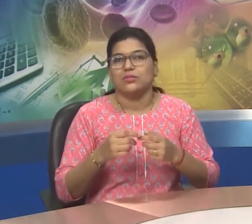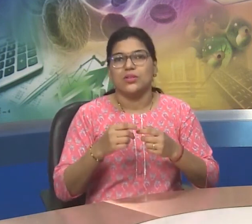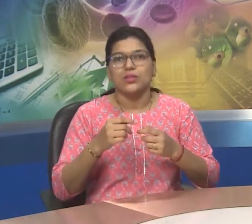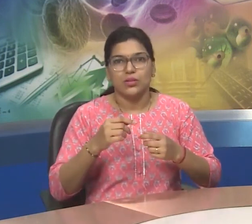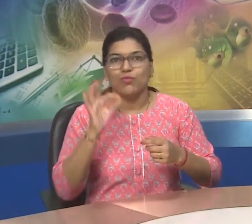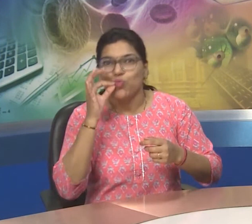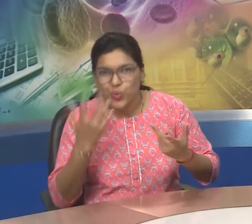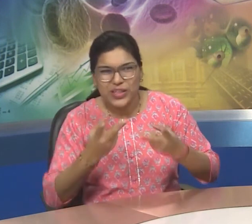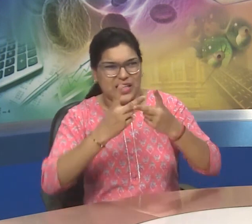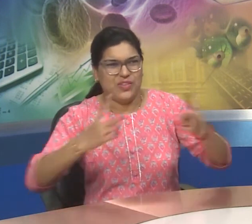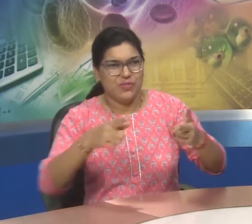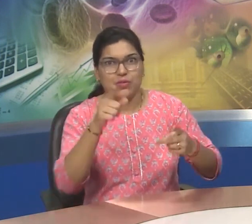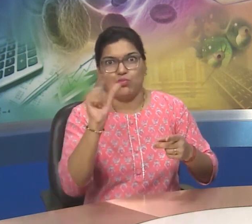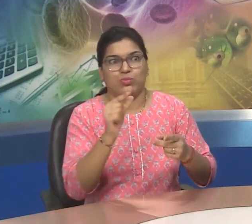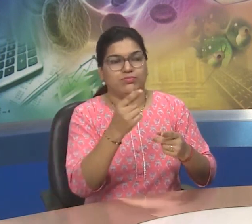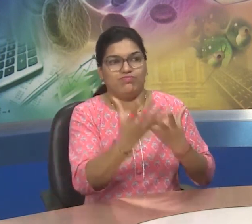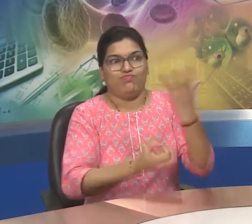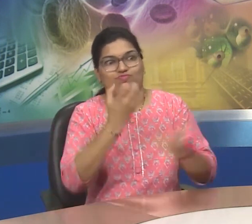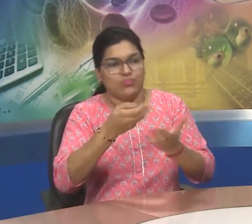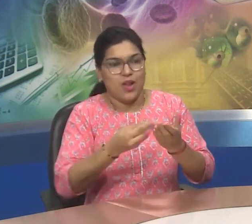Everything like vegetables.